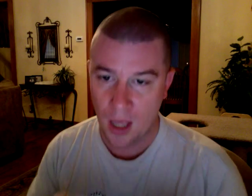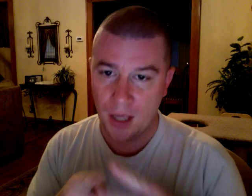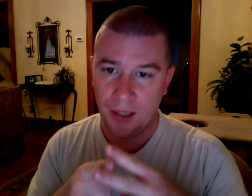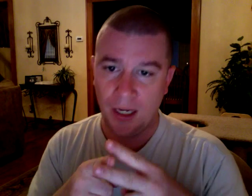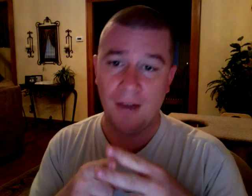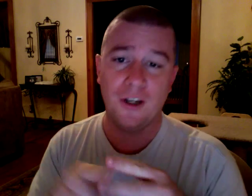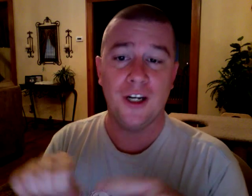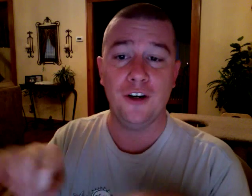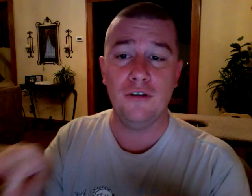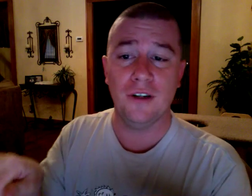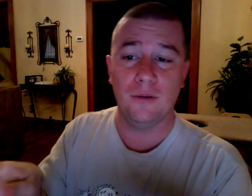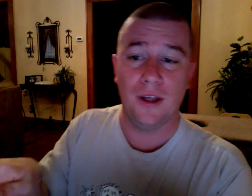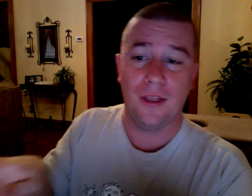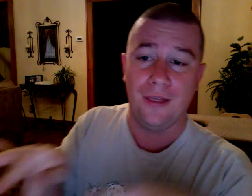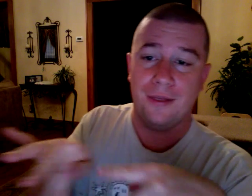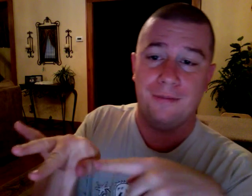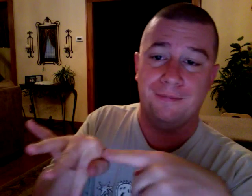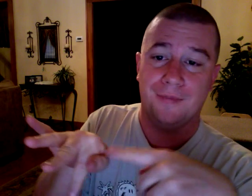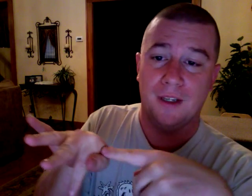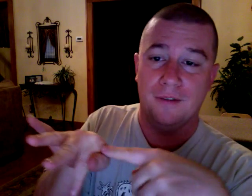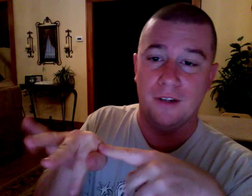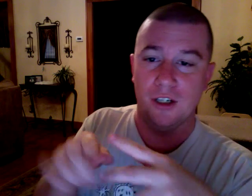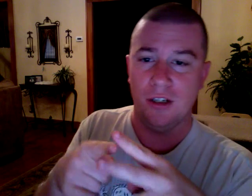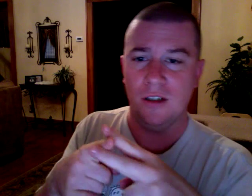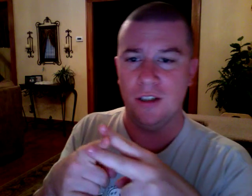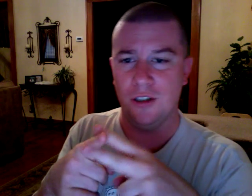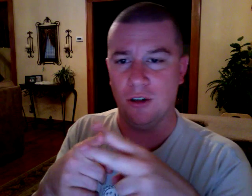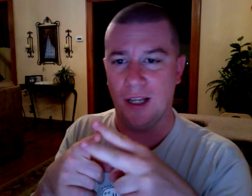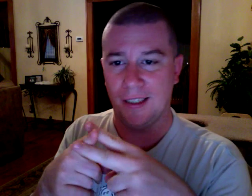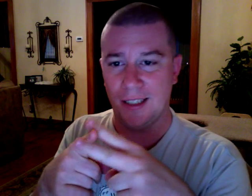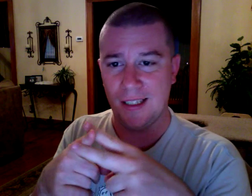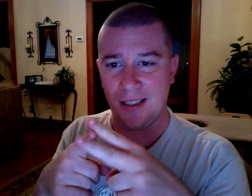Now, if you're going to do it with a virgin, you can go like this.